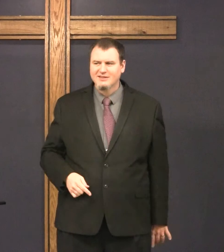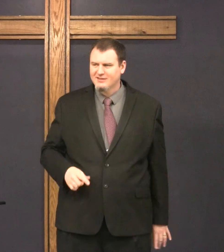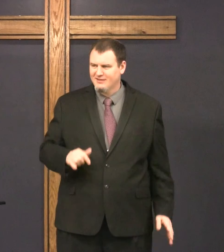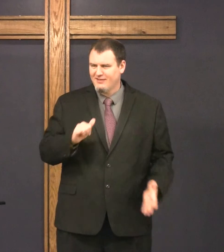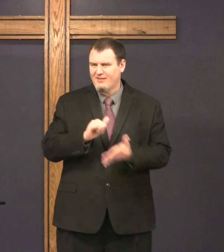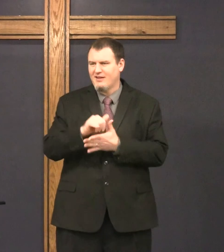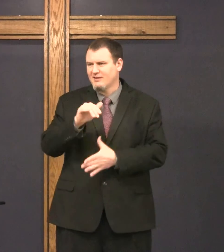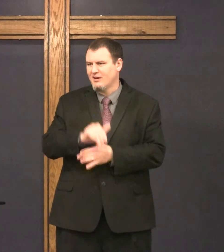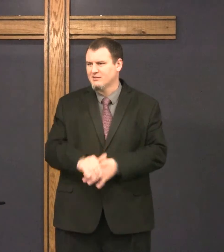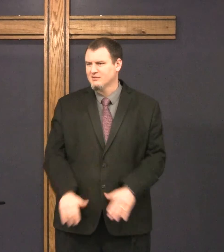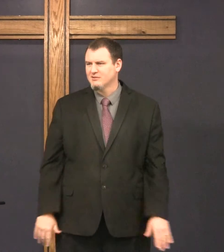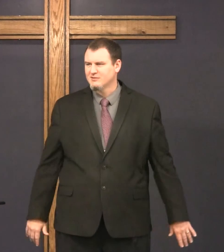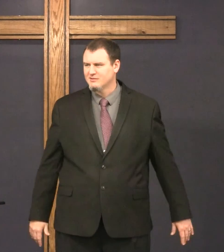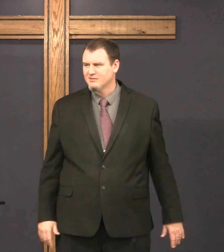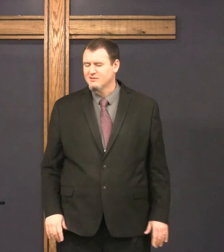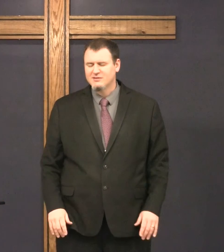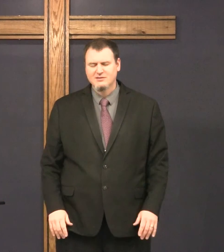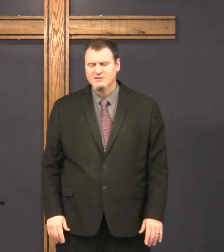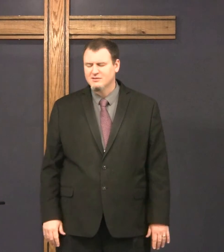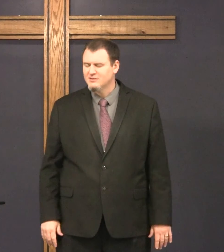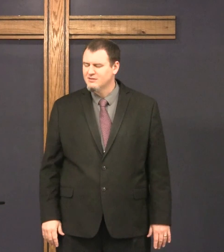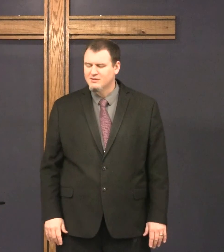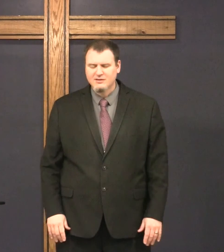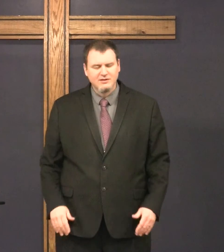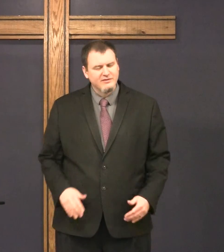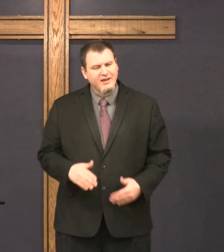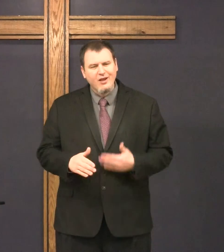Boo! Boo! Boo! Boo! Not one of the disciples